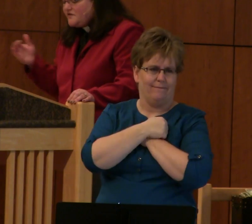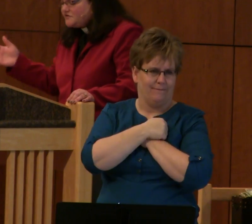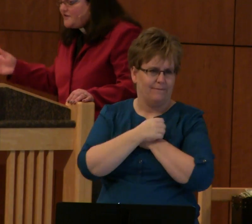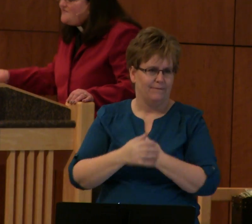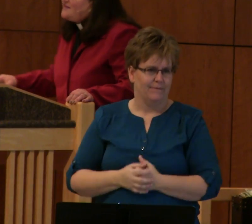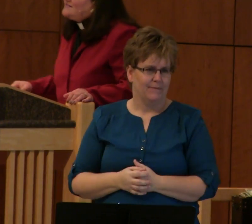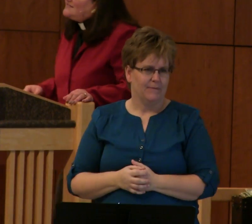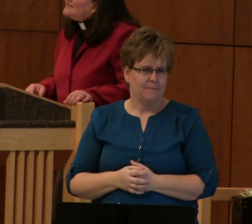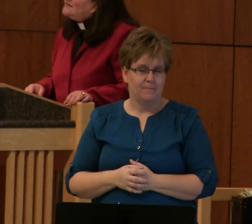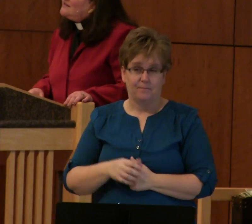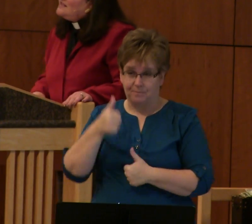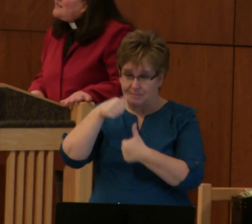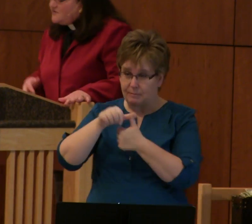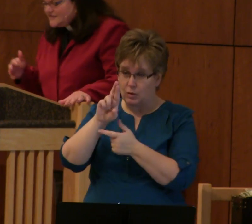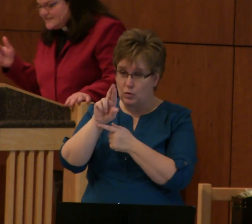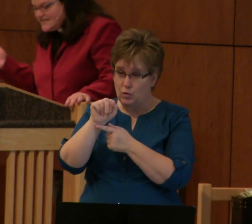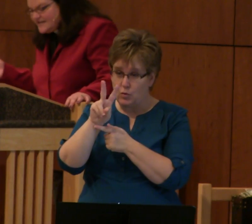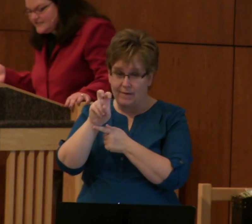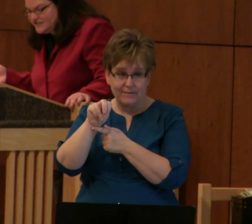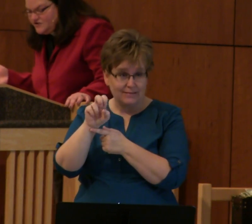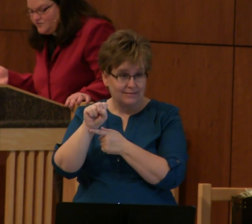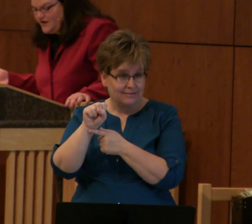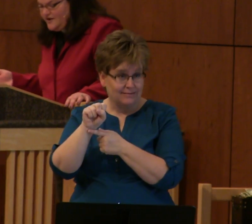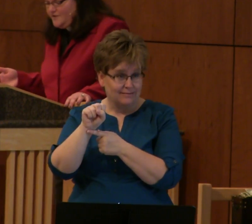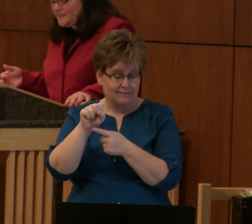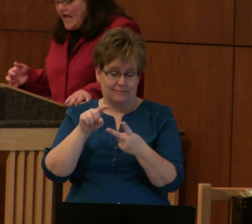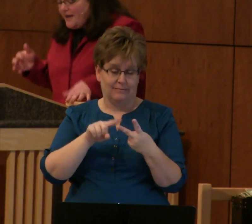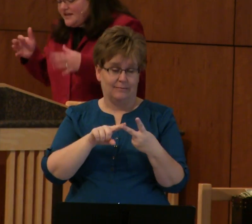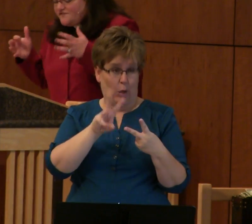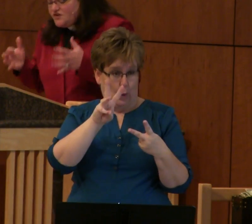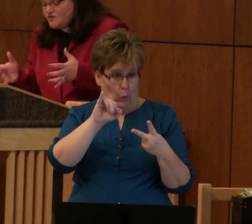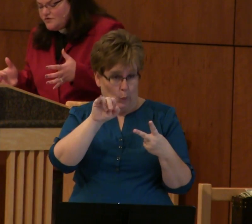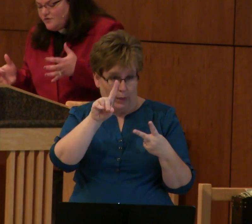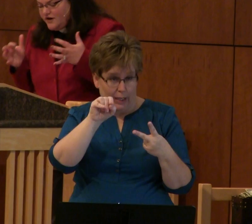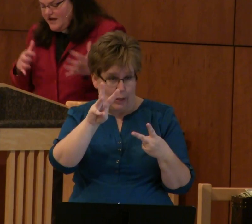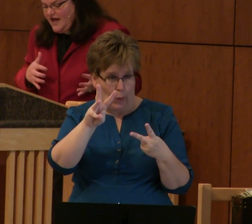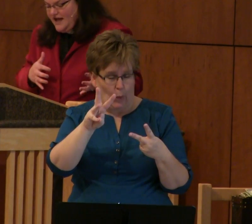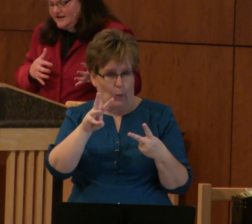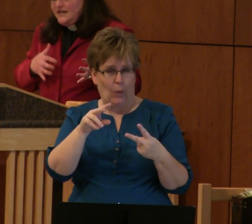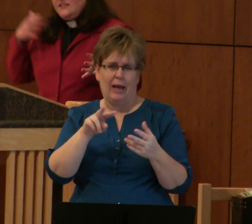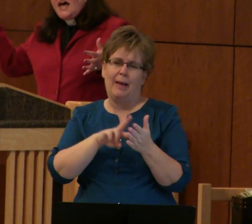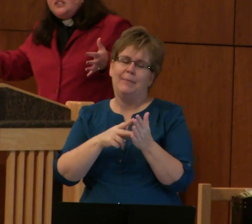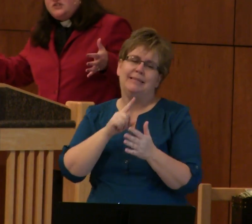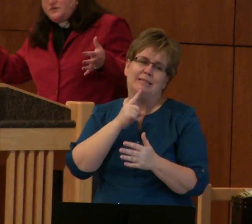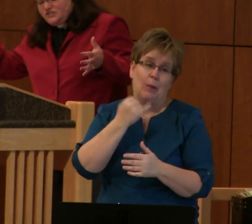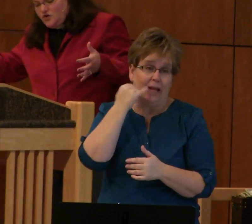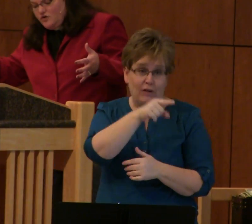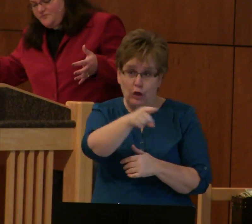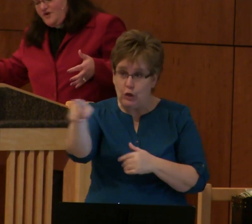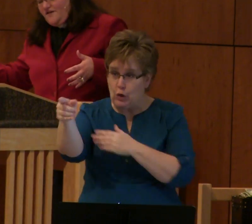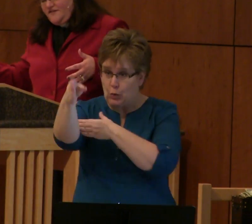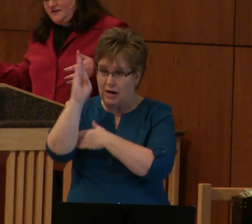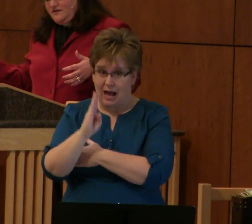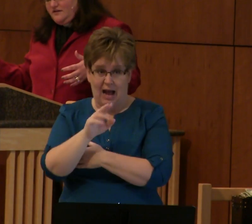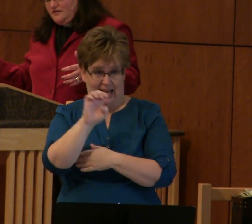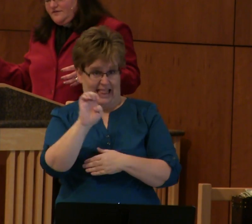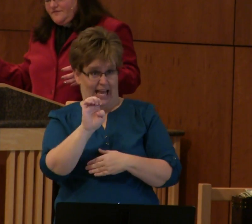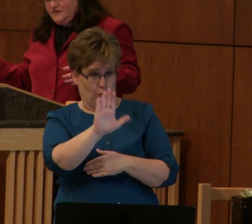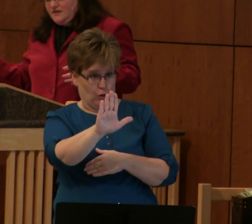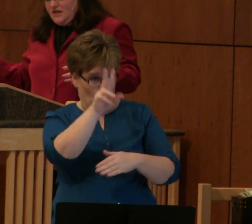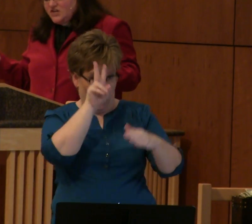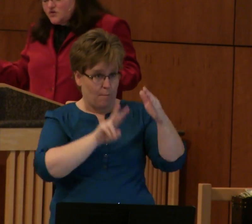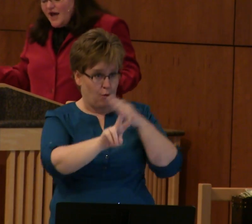There were those ravens. There was this destitute widow. I mean, if you were God, and Elijah was your prophet,